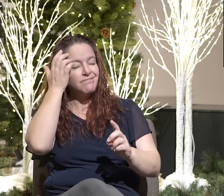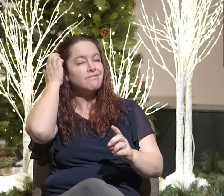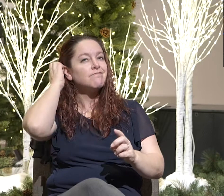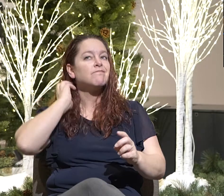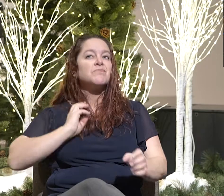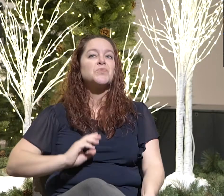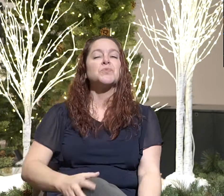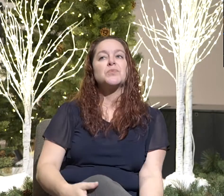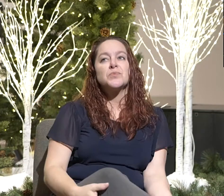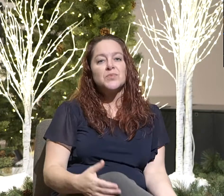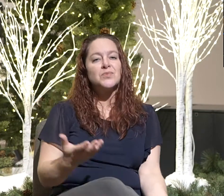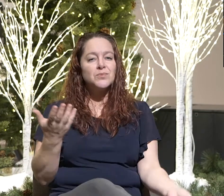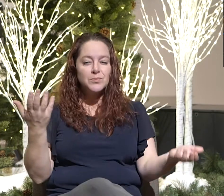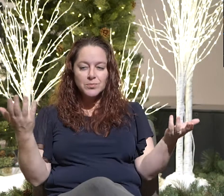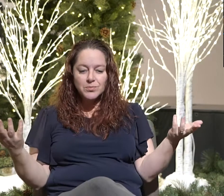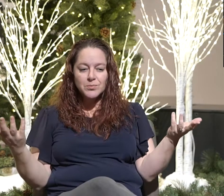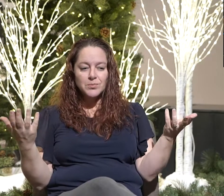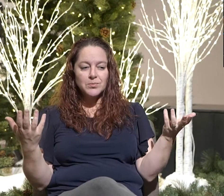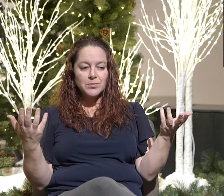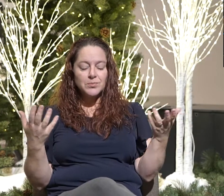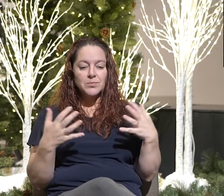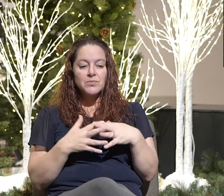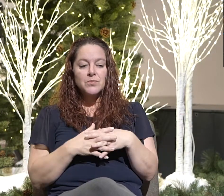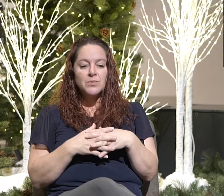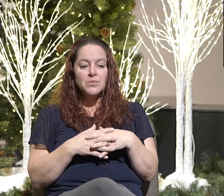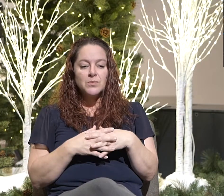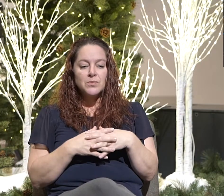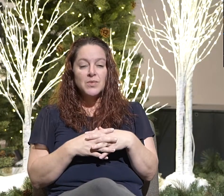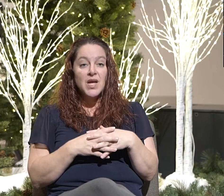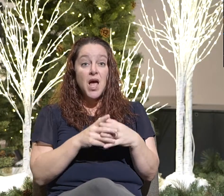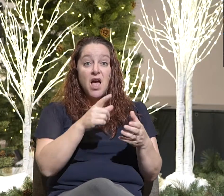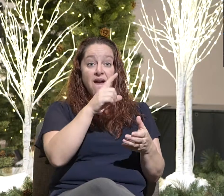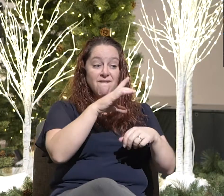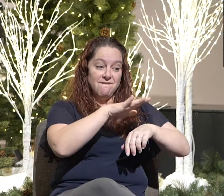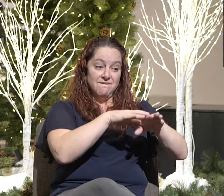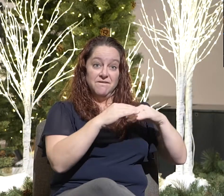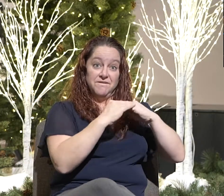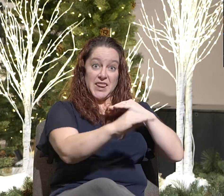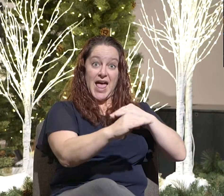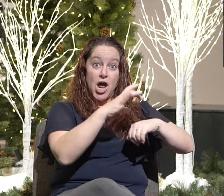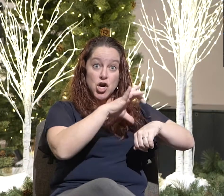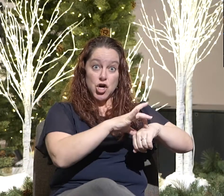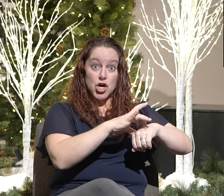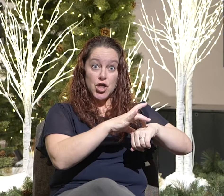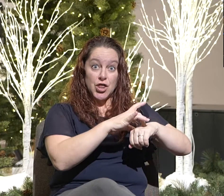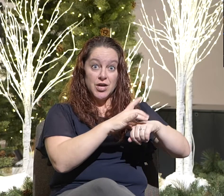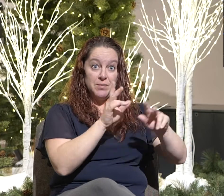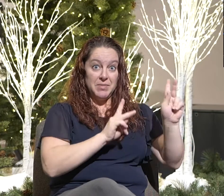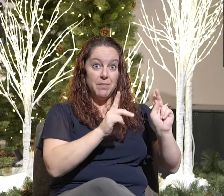For this reason, you would think these people that believe in the flat earth, they would look, and they're like, oh, I have to